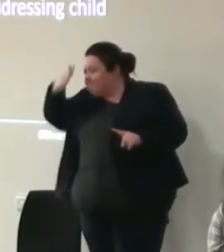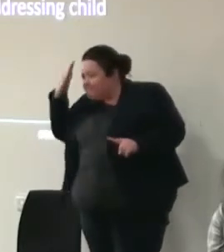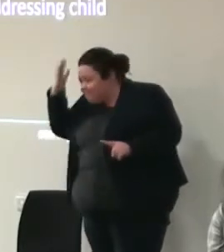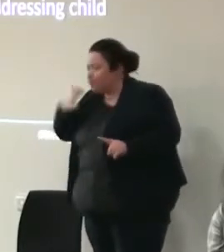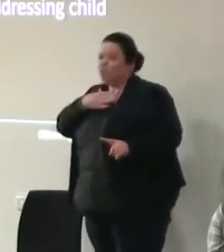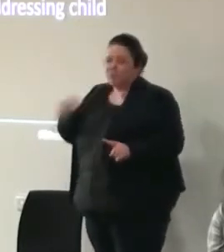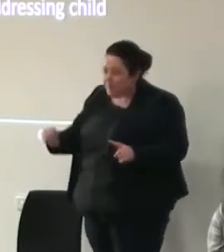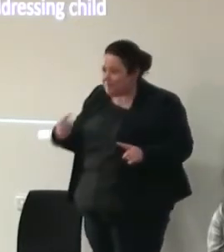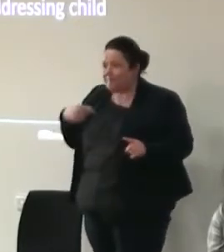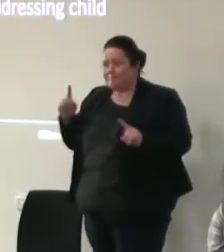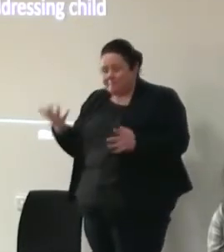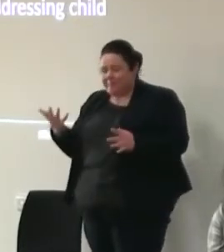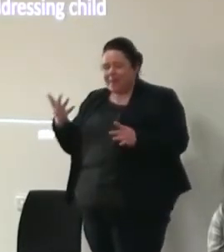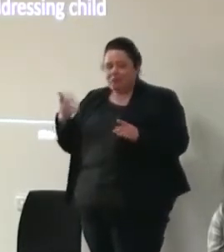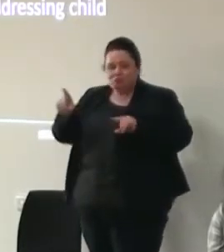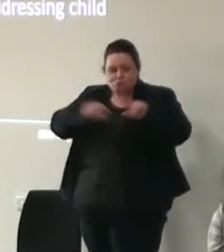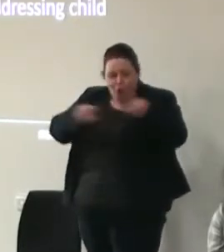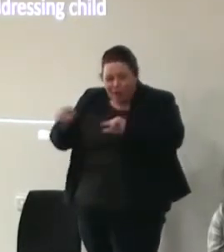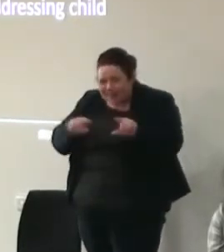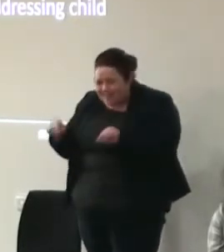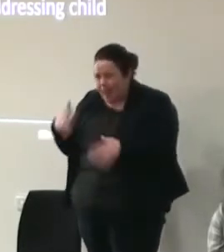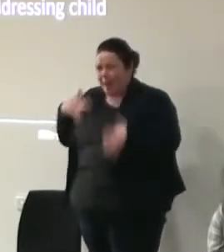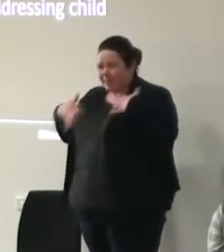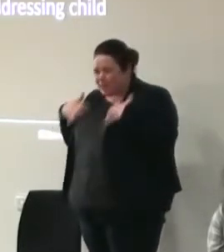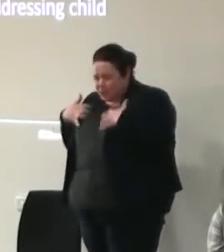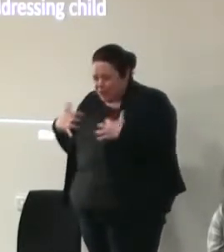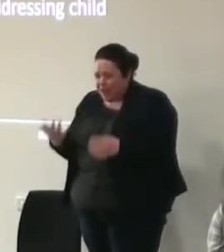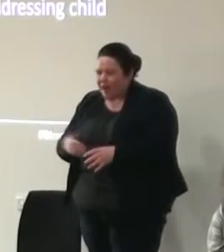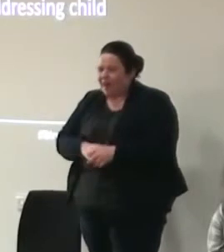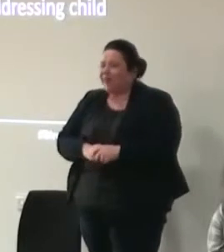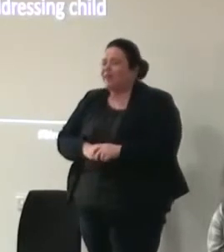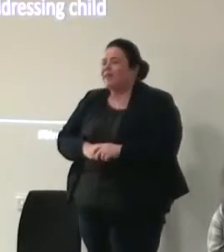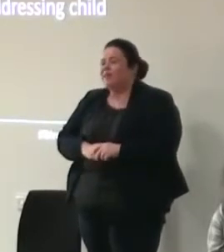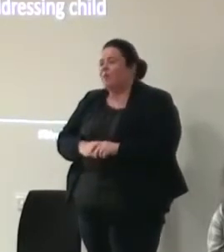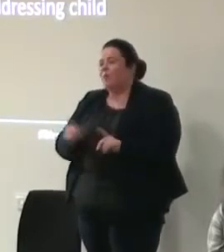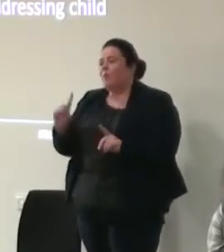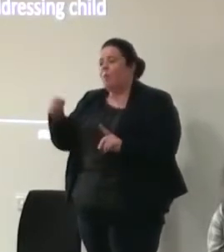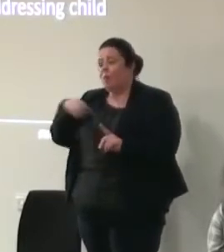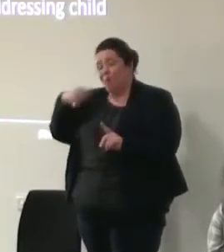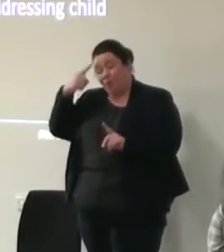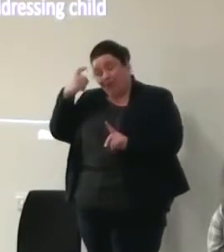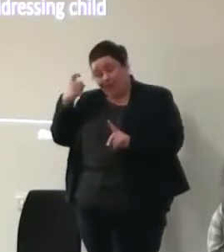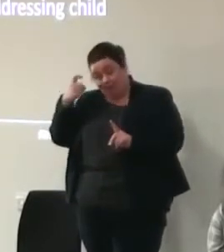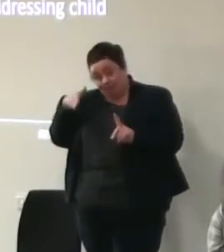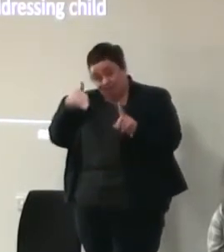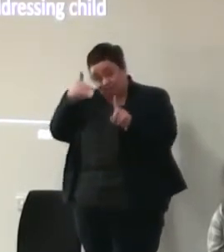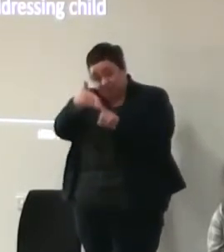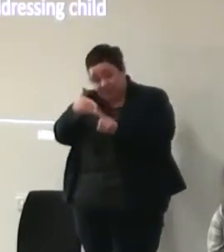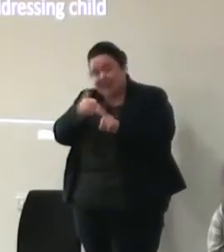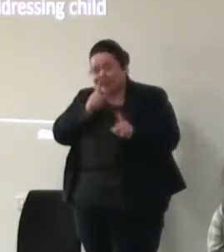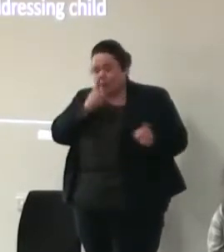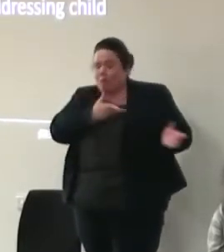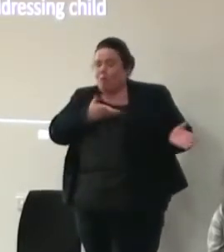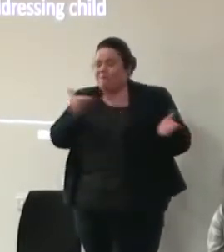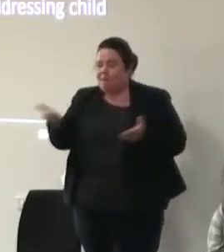poverty of choice and i think the what we can do to address that is to offer